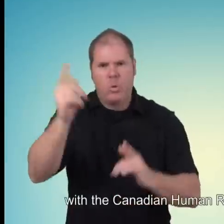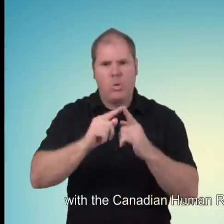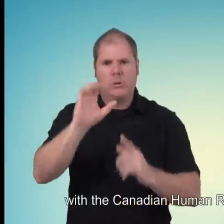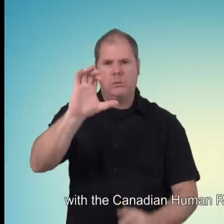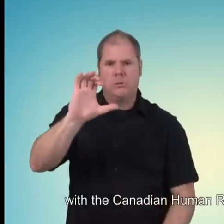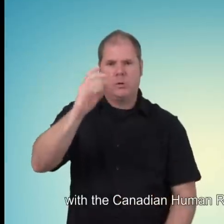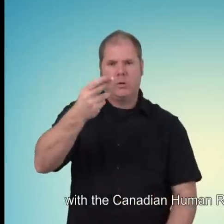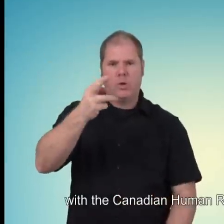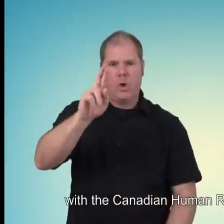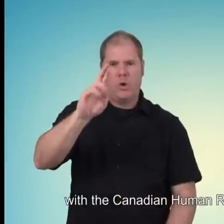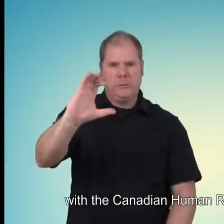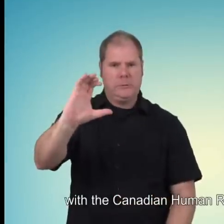able to a indirect